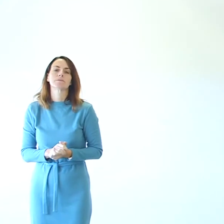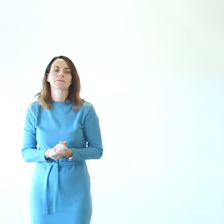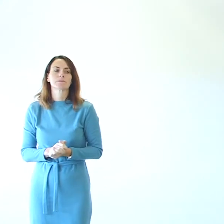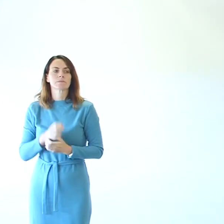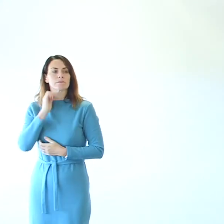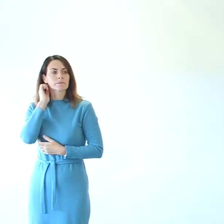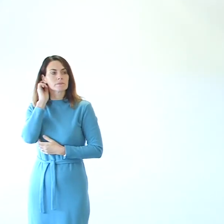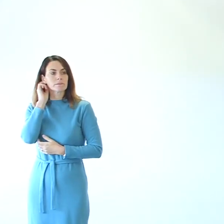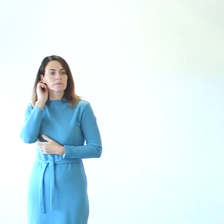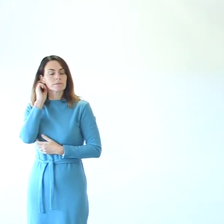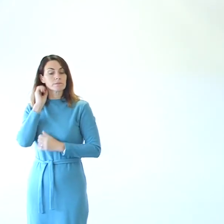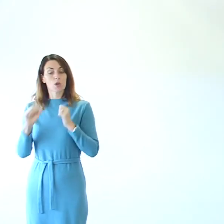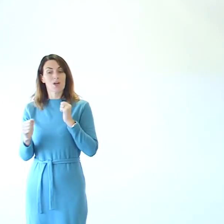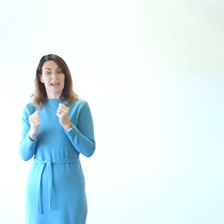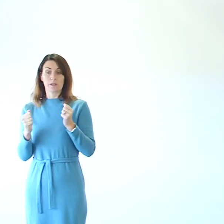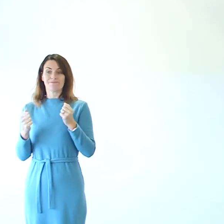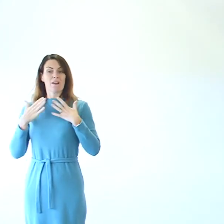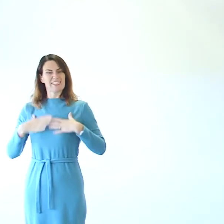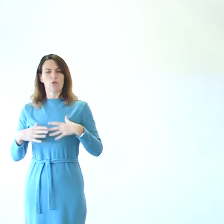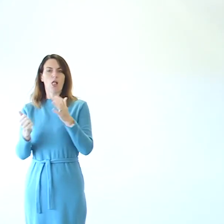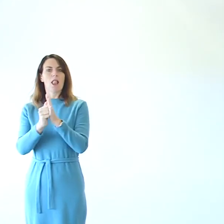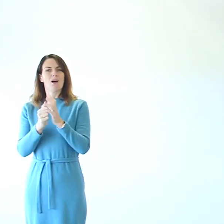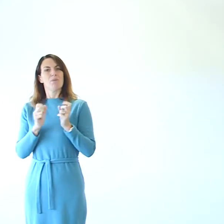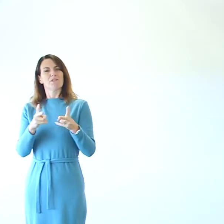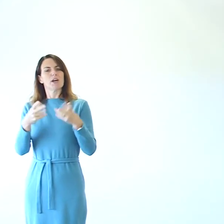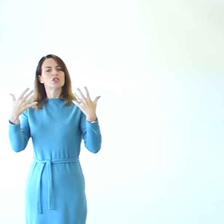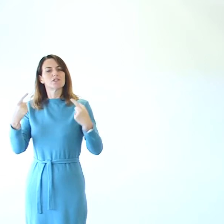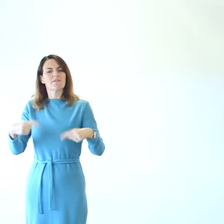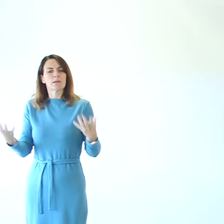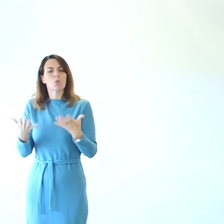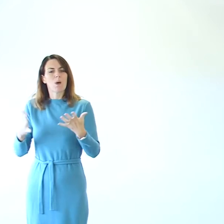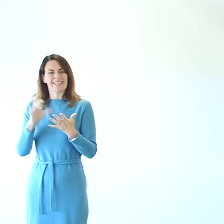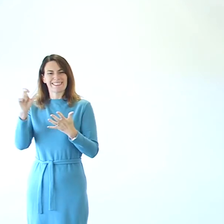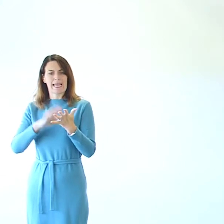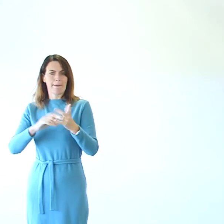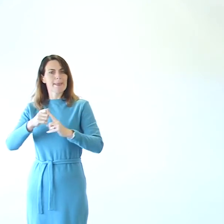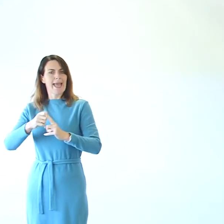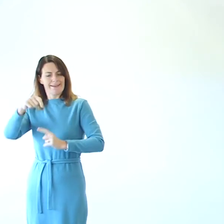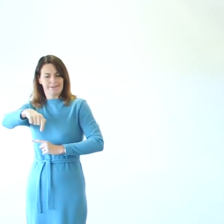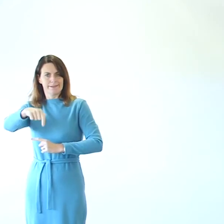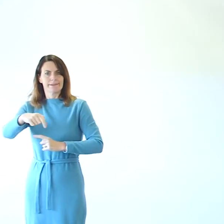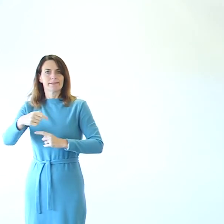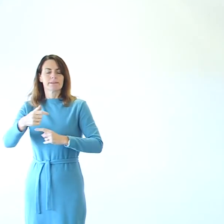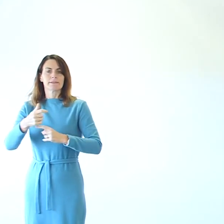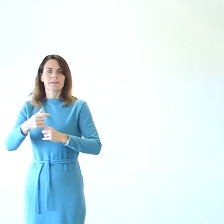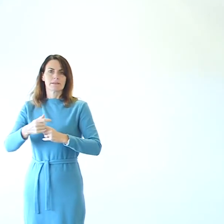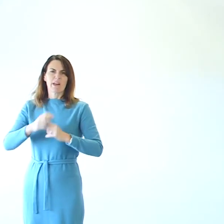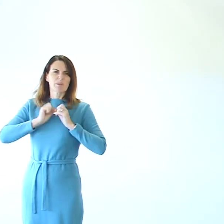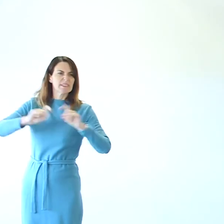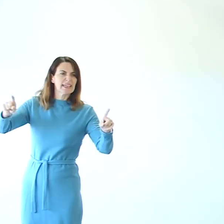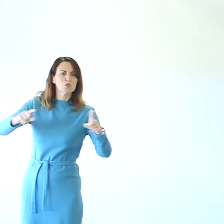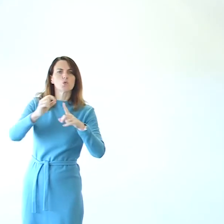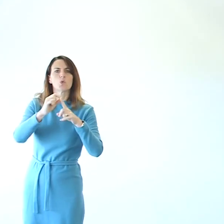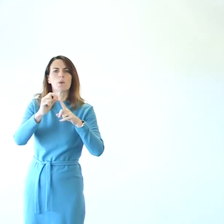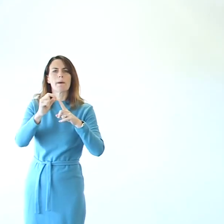The print versions are available in our receptions in CMK. And I think we send out some to parish councils,